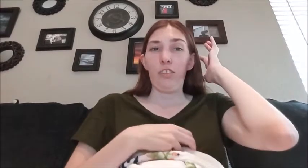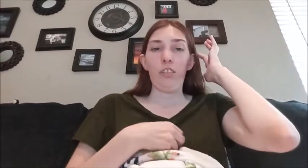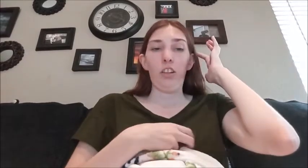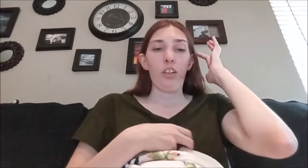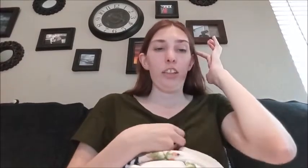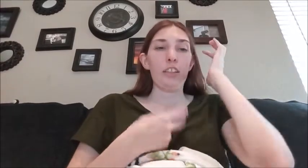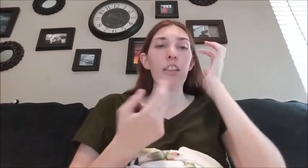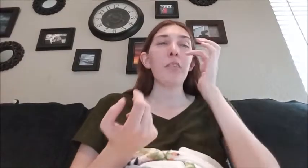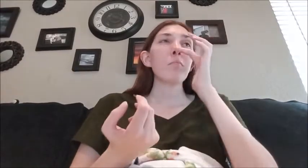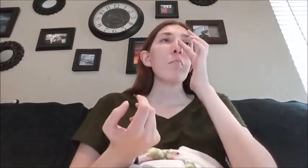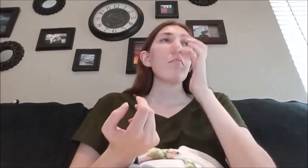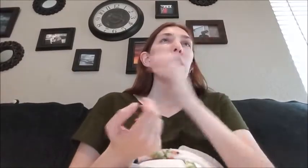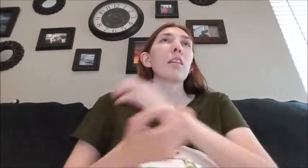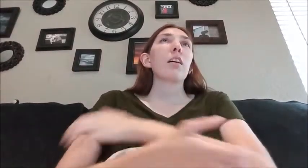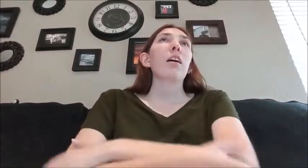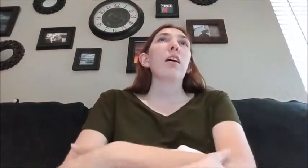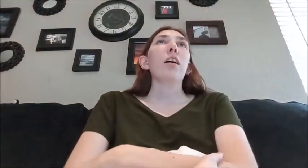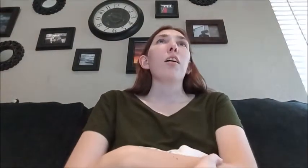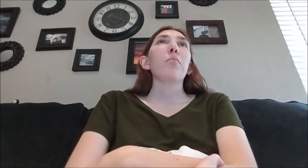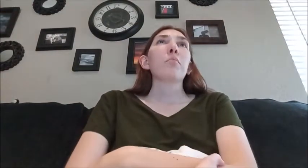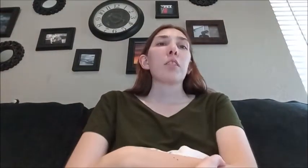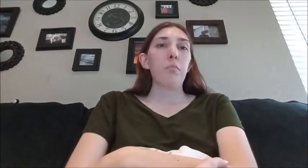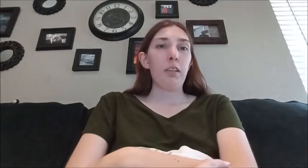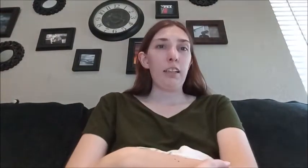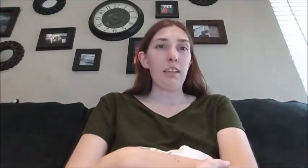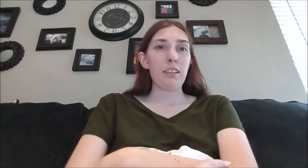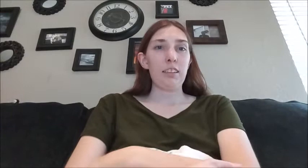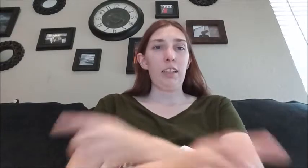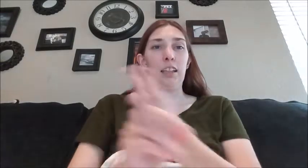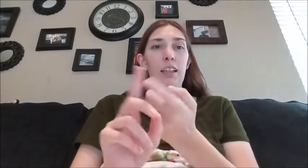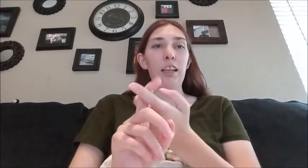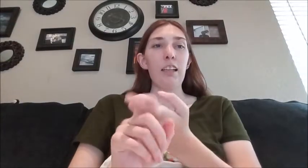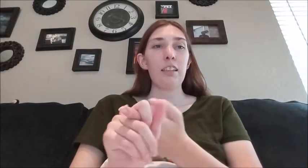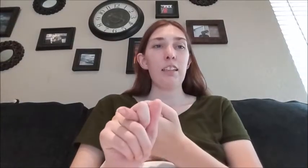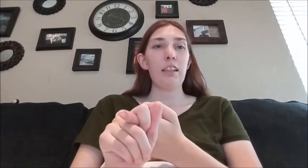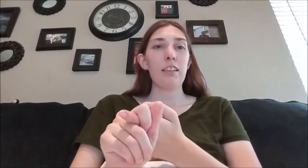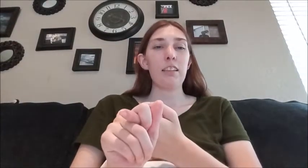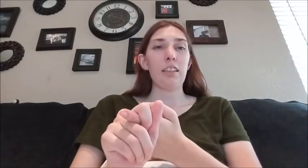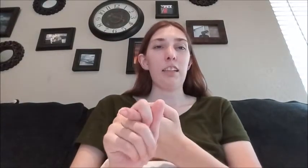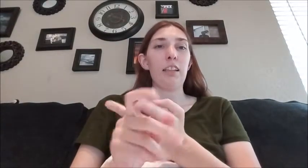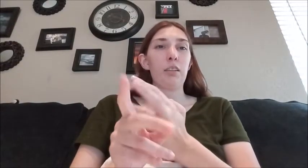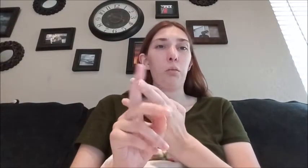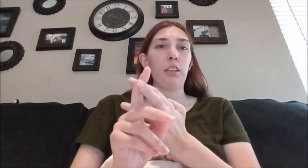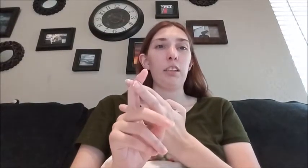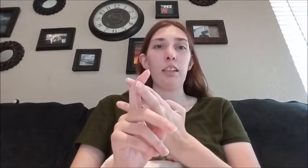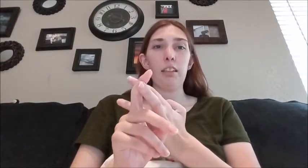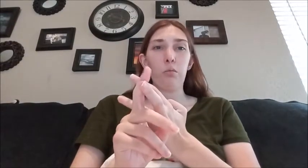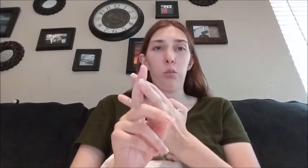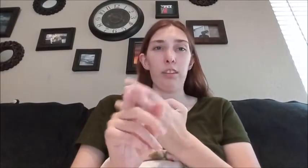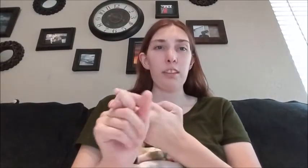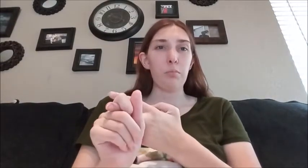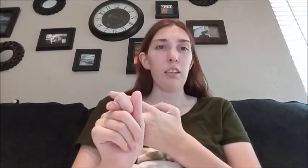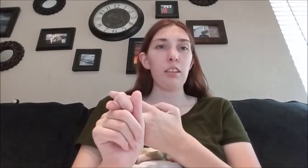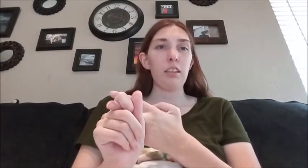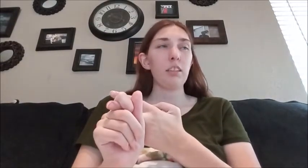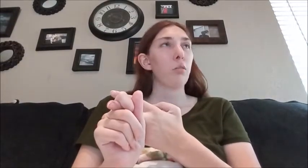around the heart area um but yes anxiety and things like that like worrying it worrisomeness not